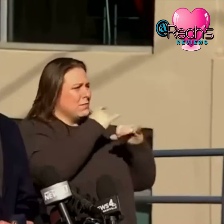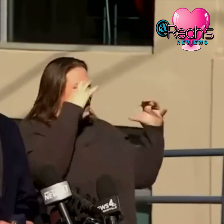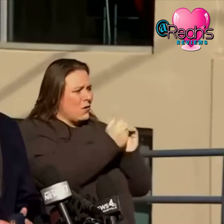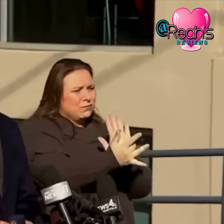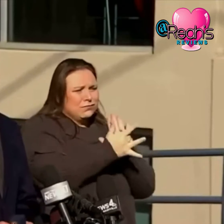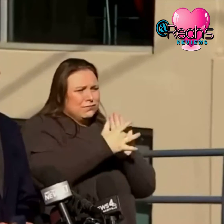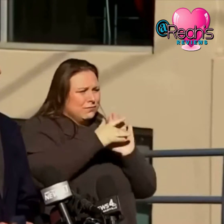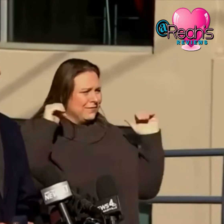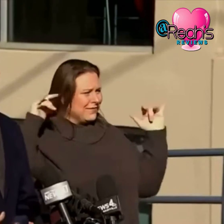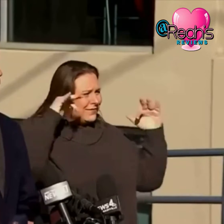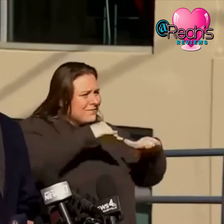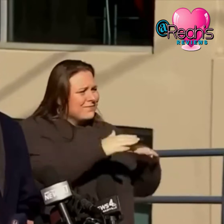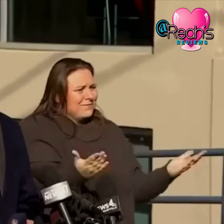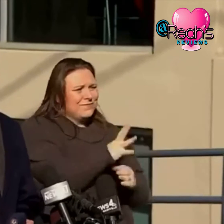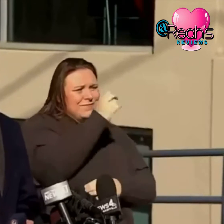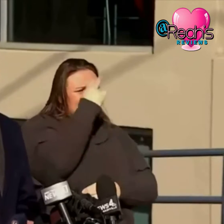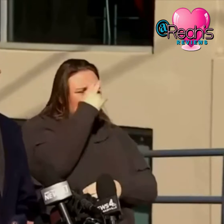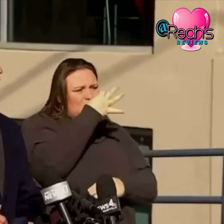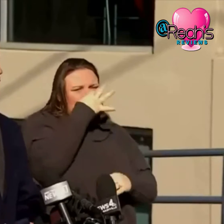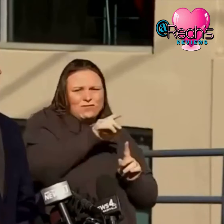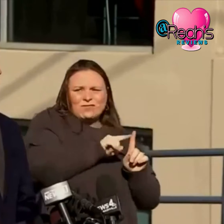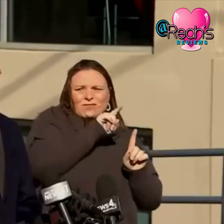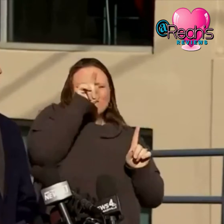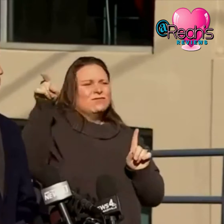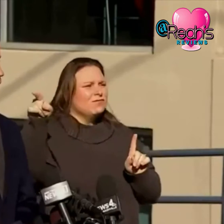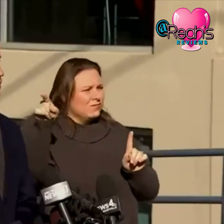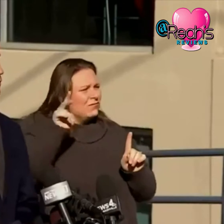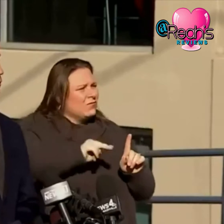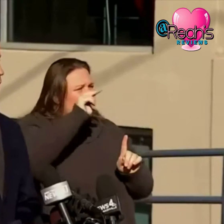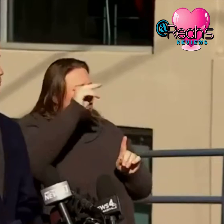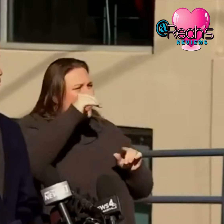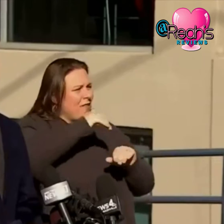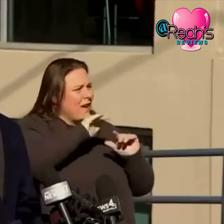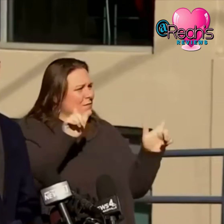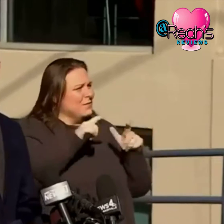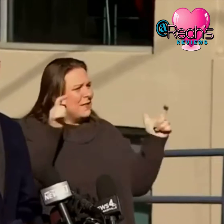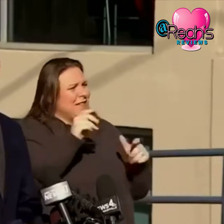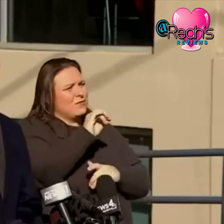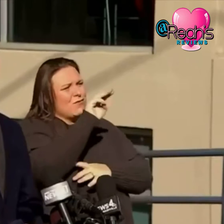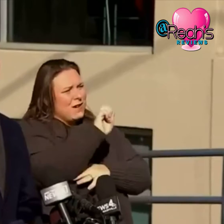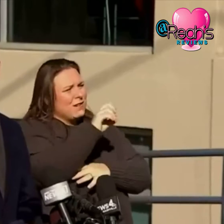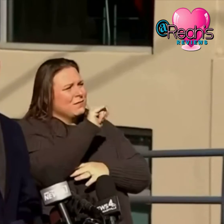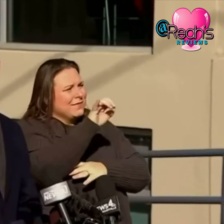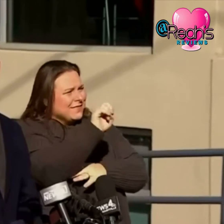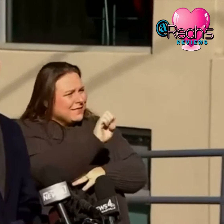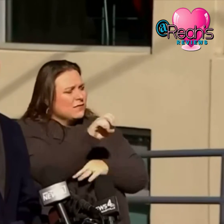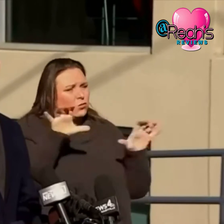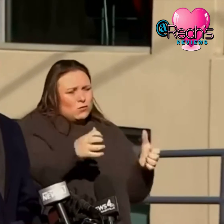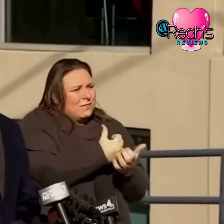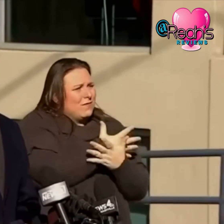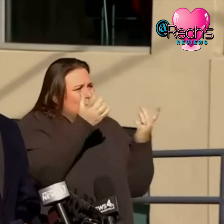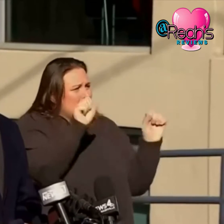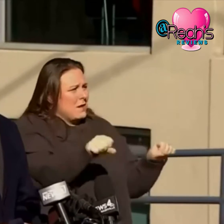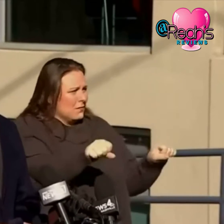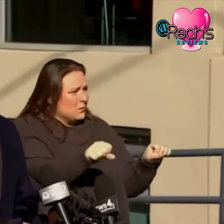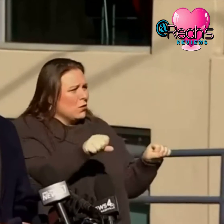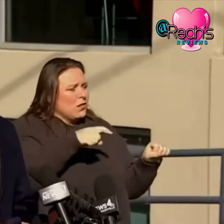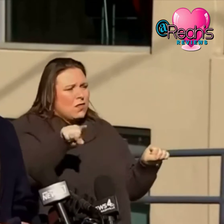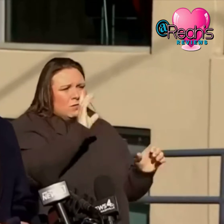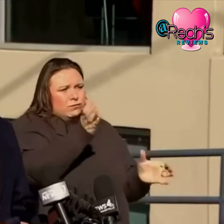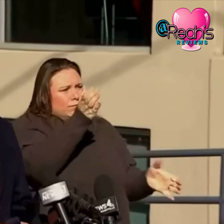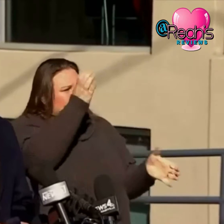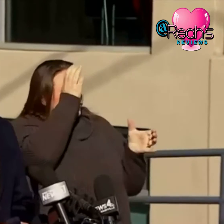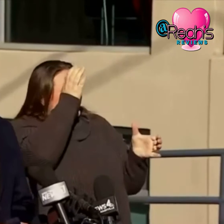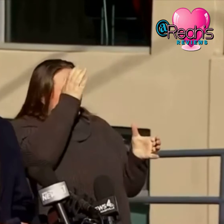and as we speak they are north of here a number of blocks at a massive crime scene doing what they do and doing